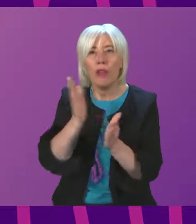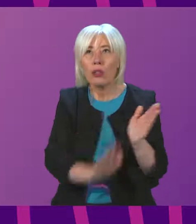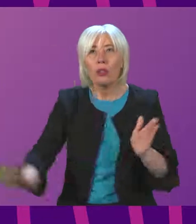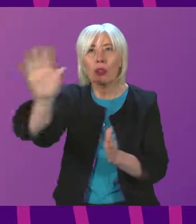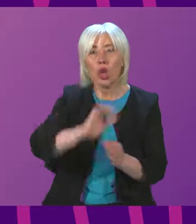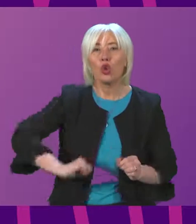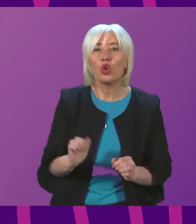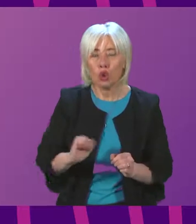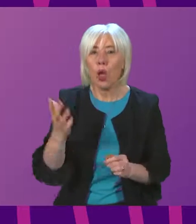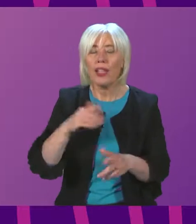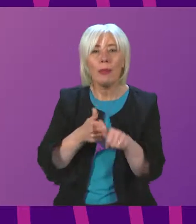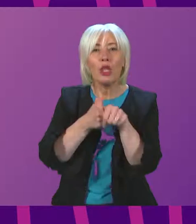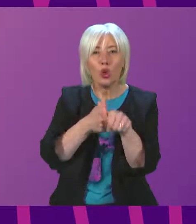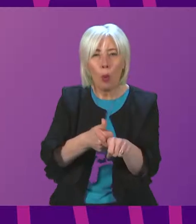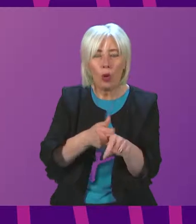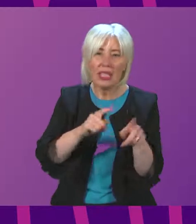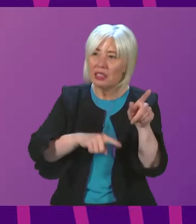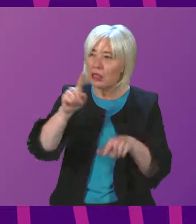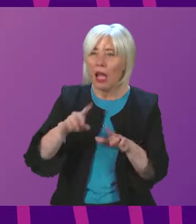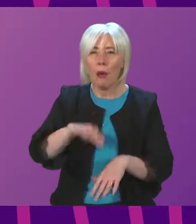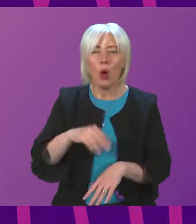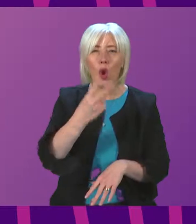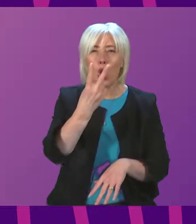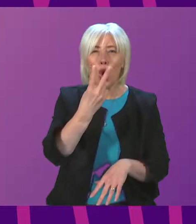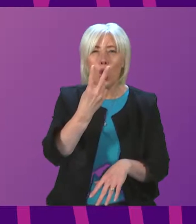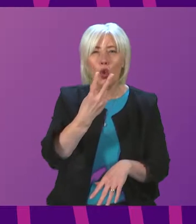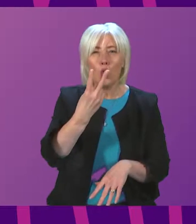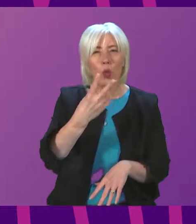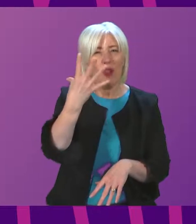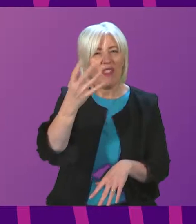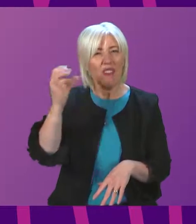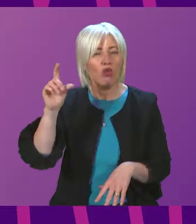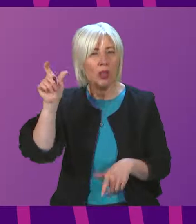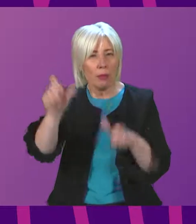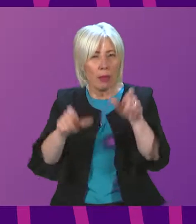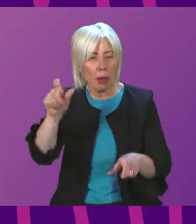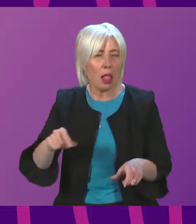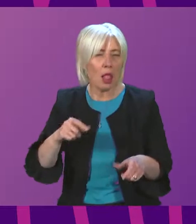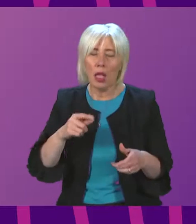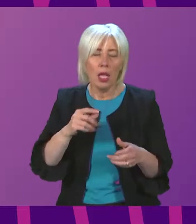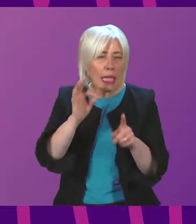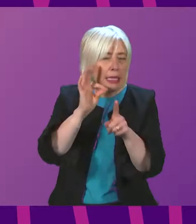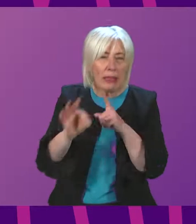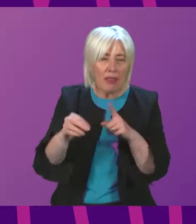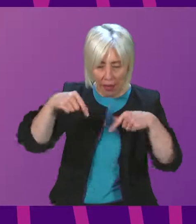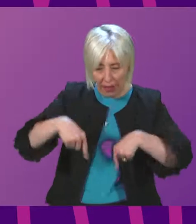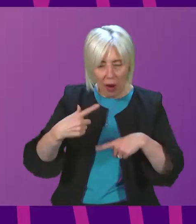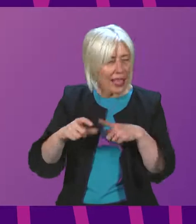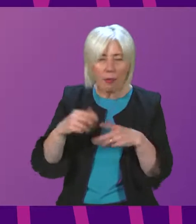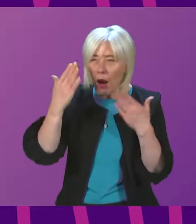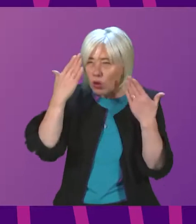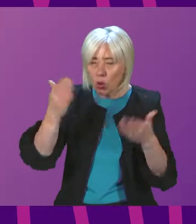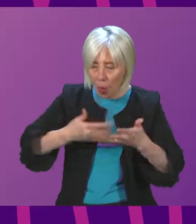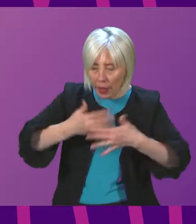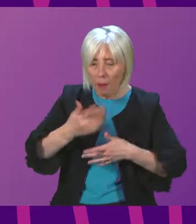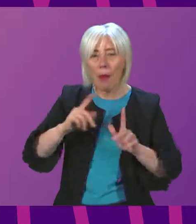have supported in one way or another around two and a half thousand people. I don't have the figures specifically for Edinburgh, but I'm happy to